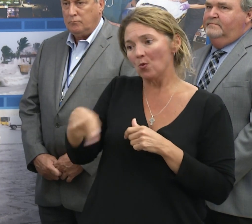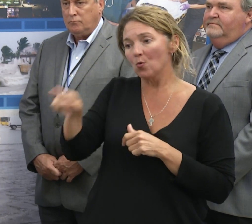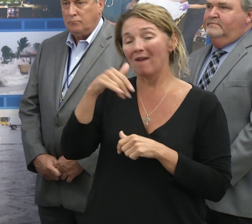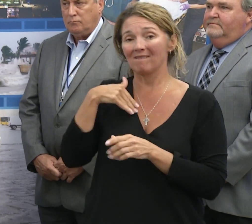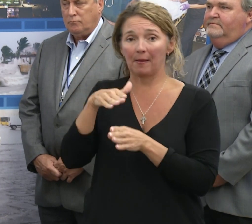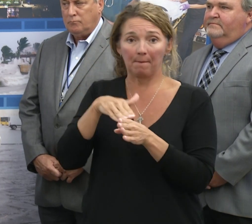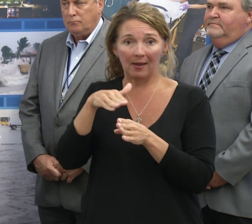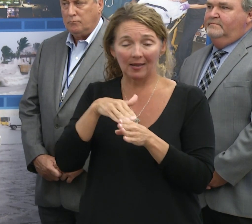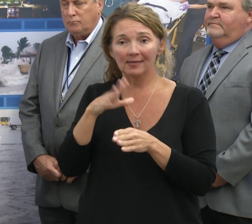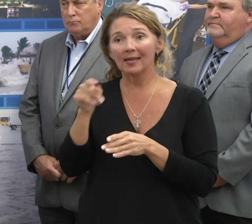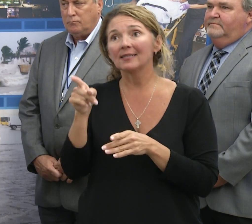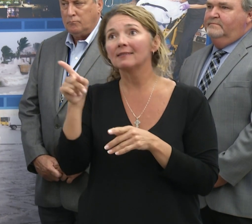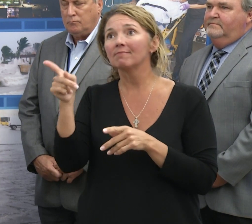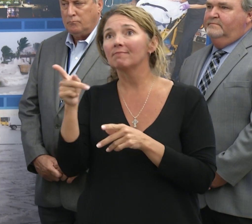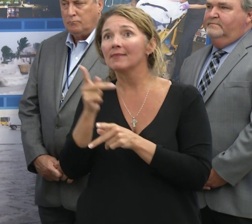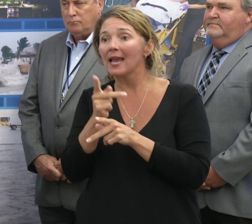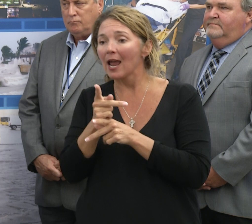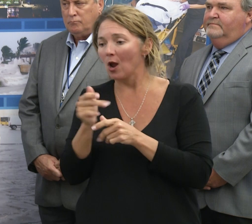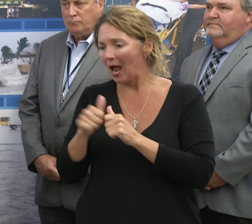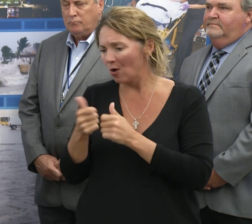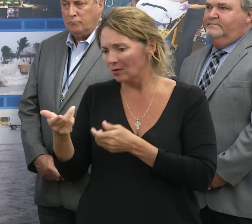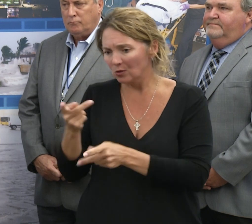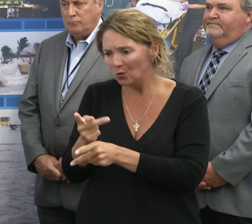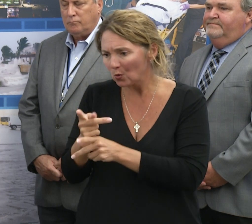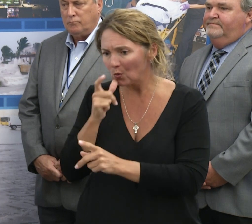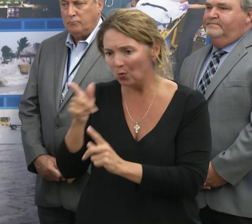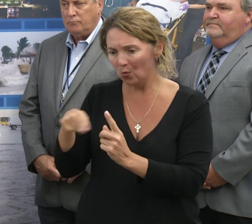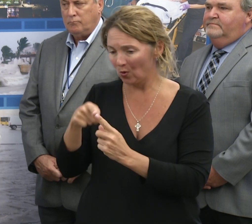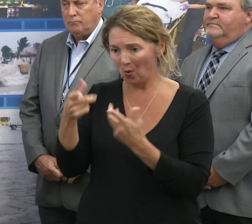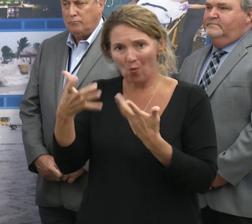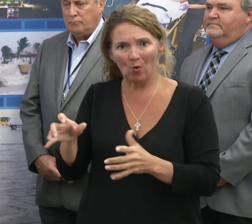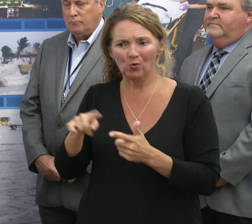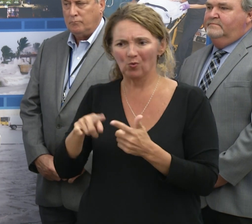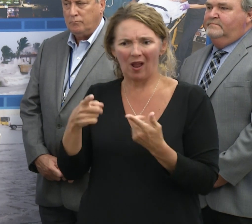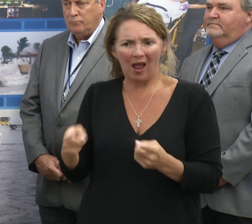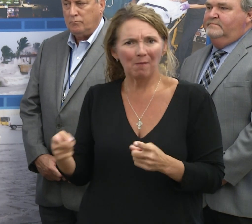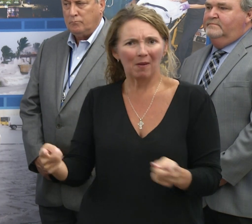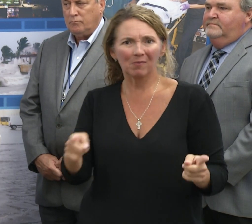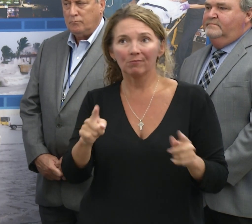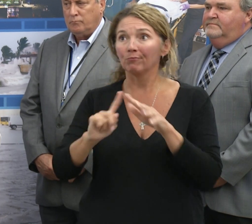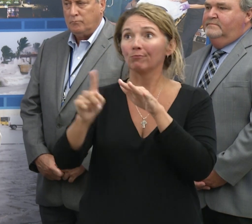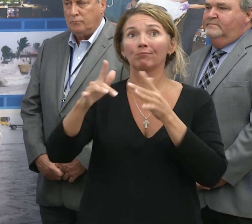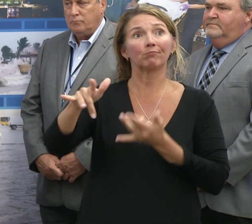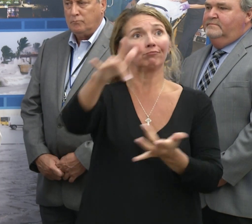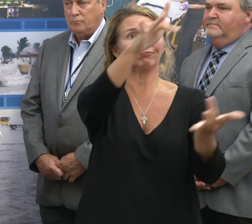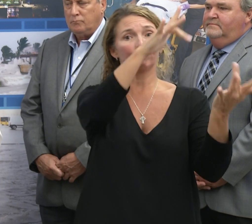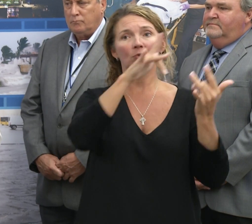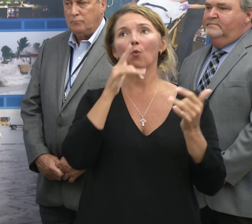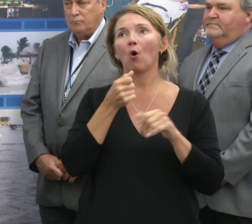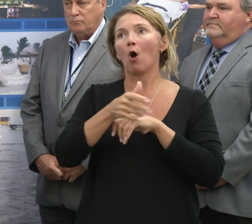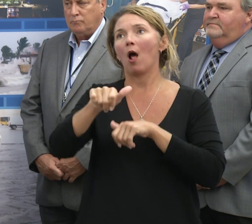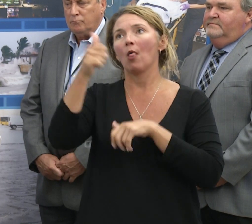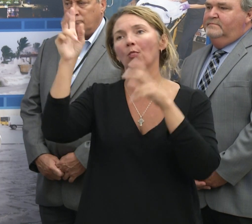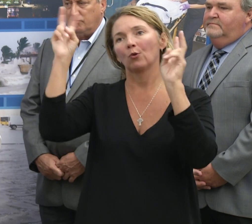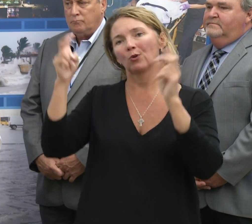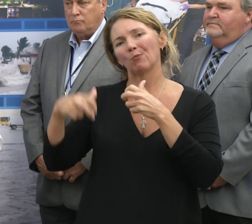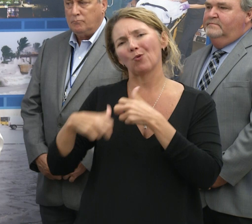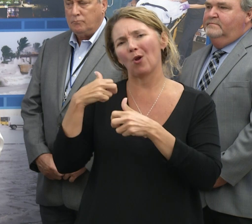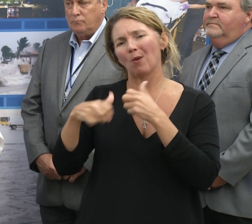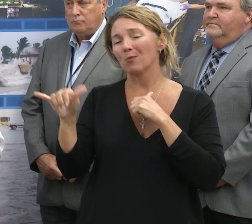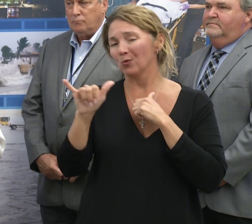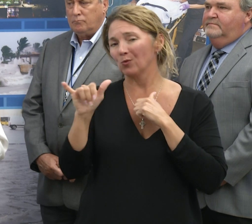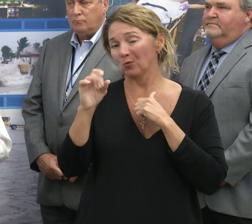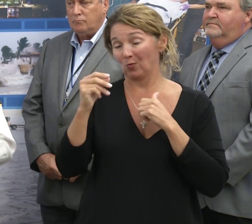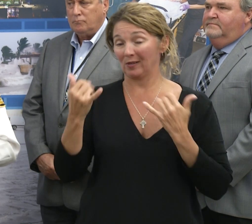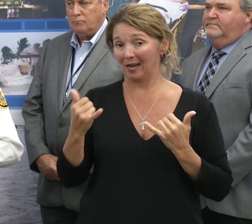have pets and the care in which is given to them, uh, as we don't want them, uh, running free and causing other issues as well. So